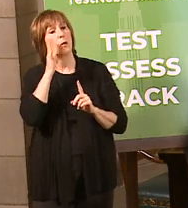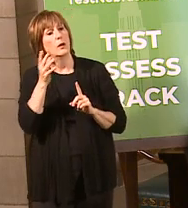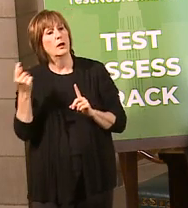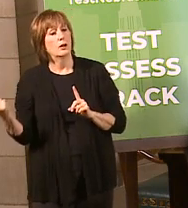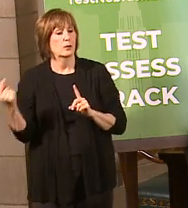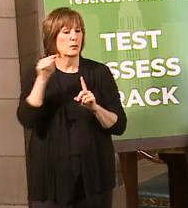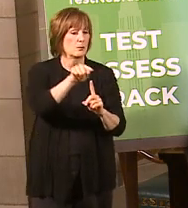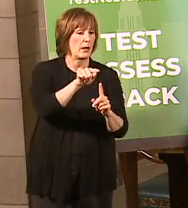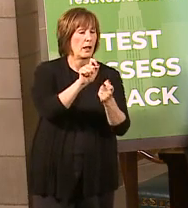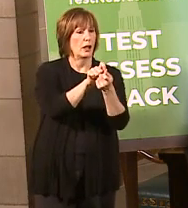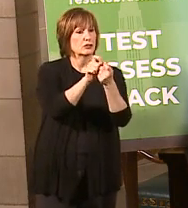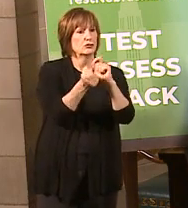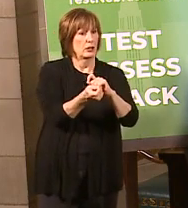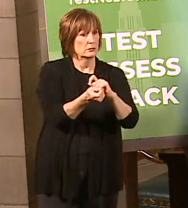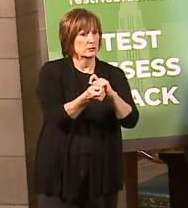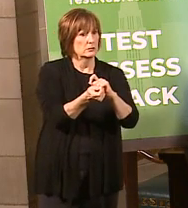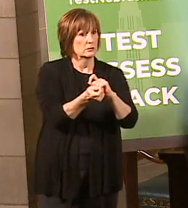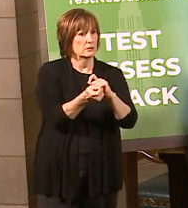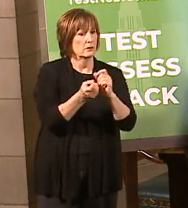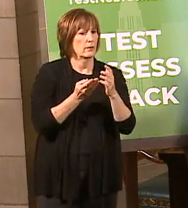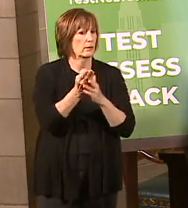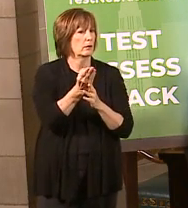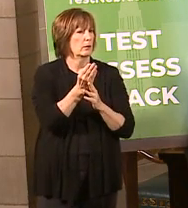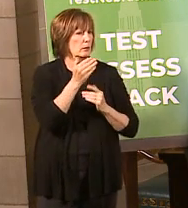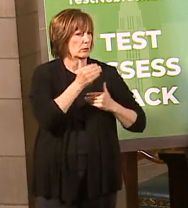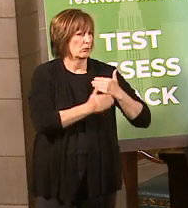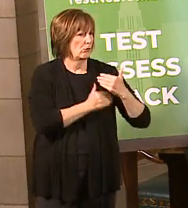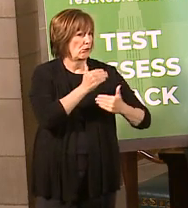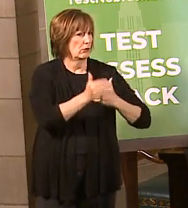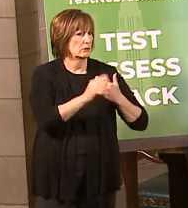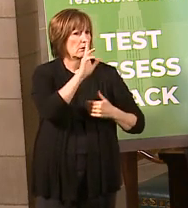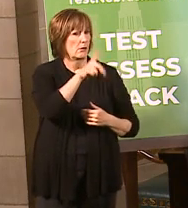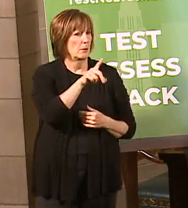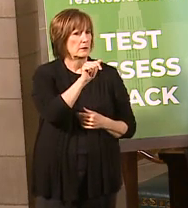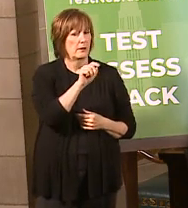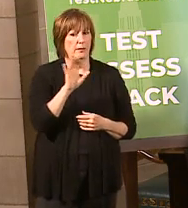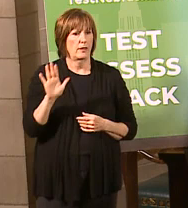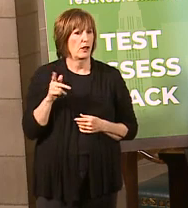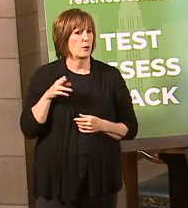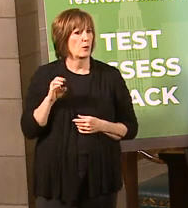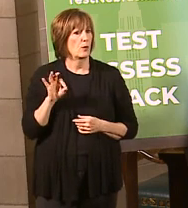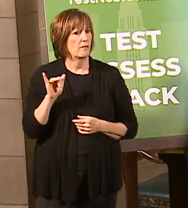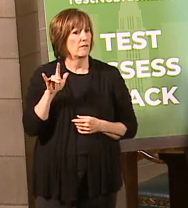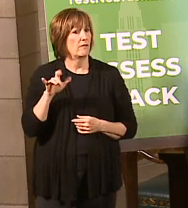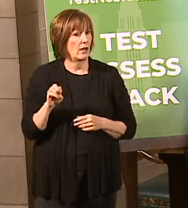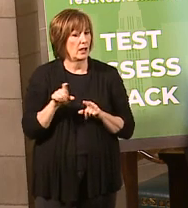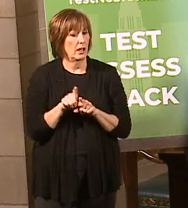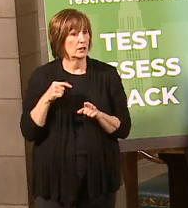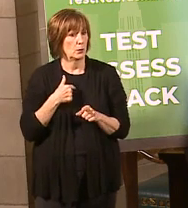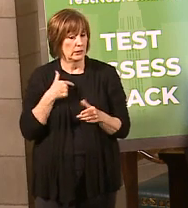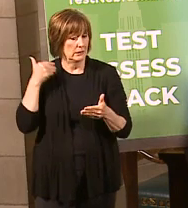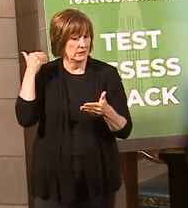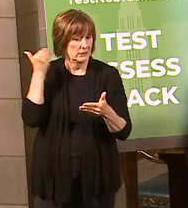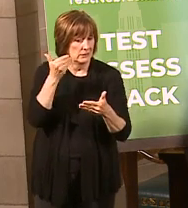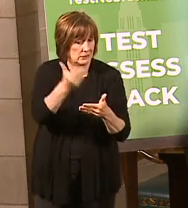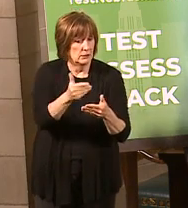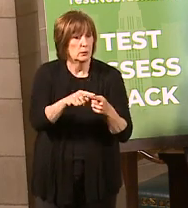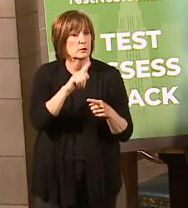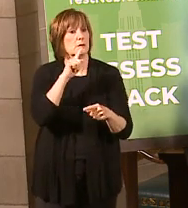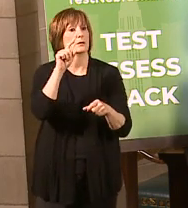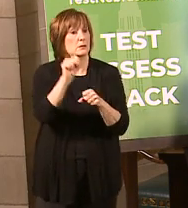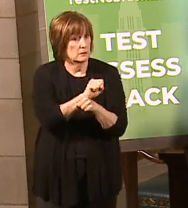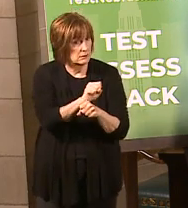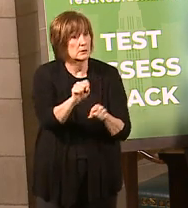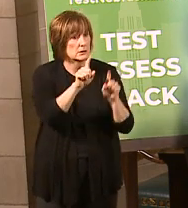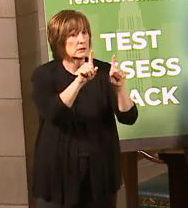adjust that through a process of updating their profile as we get closer to doing the testing and so forth. So